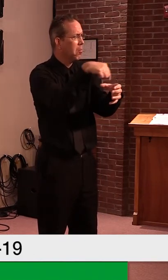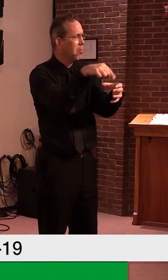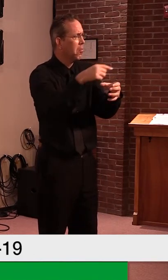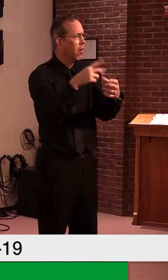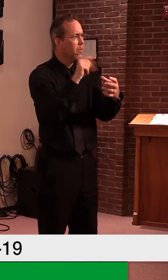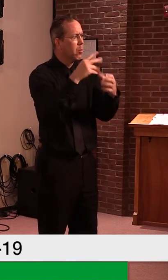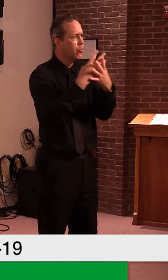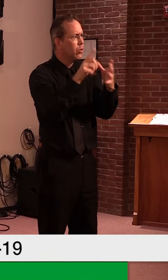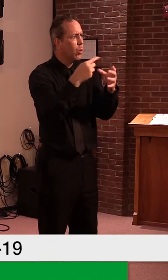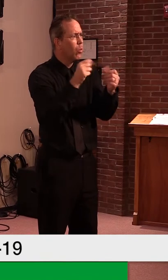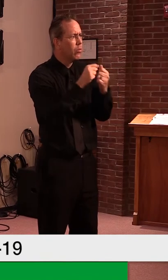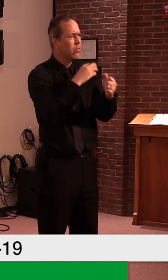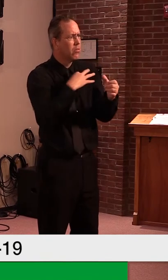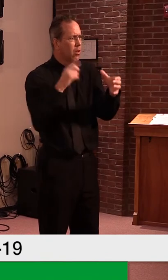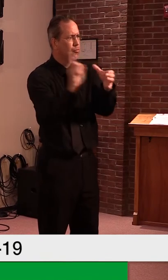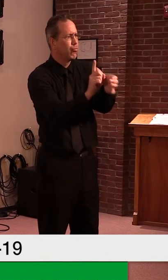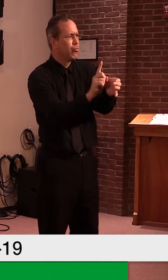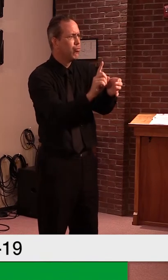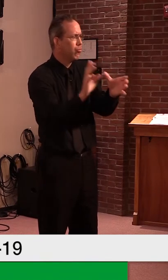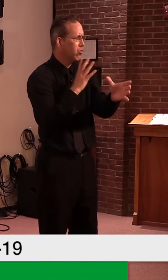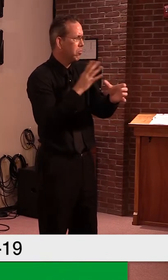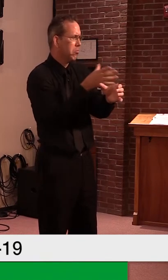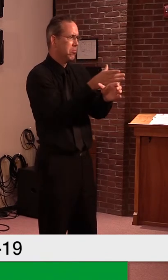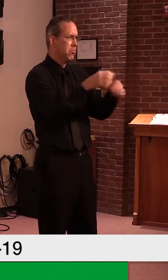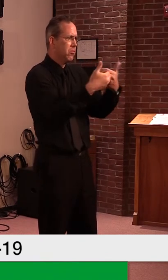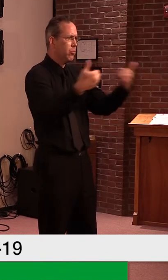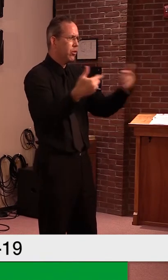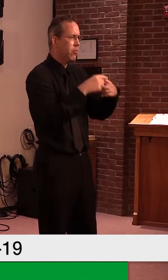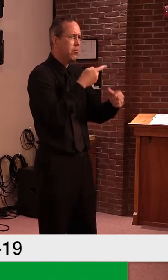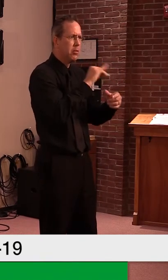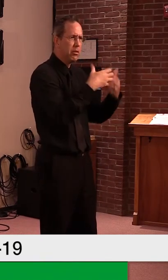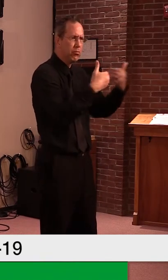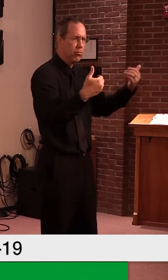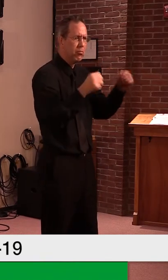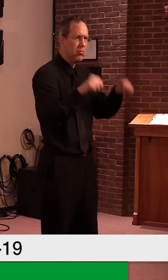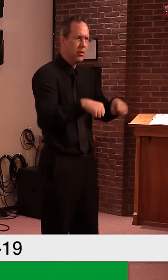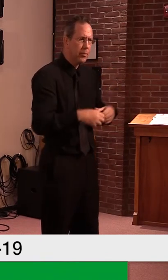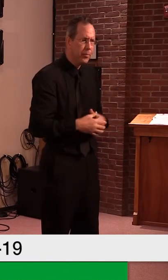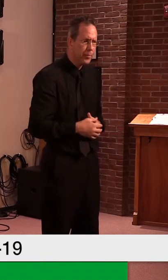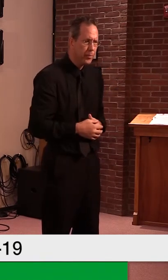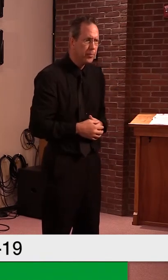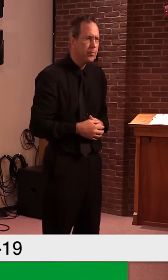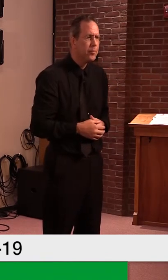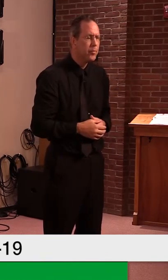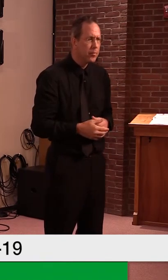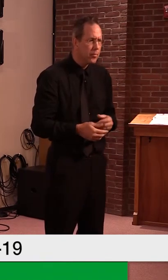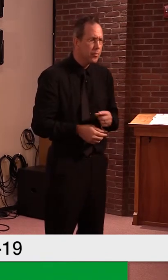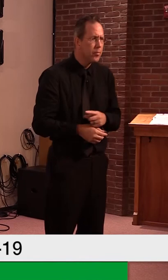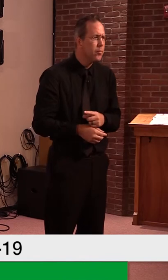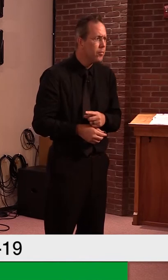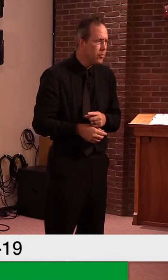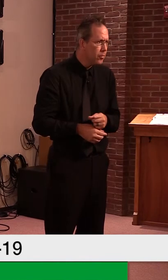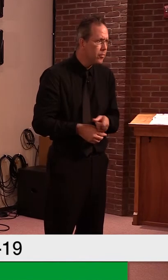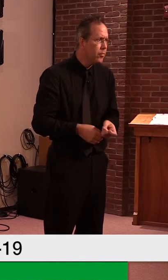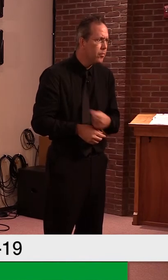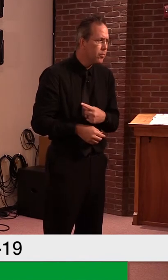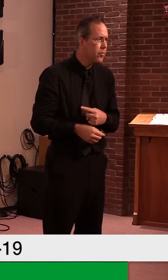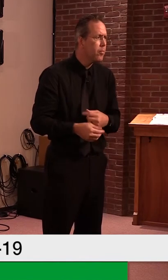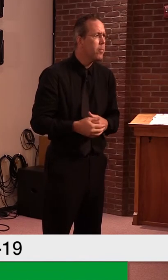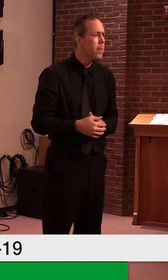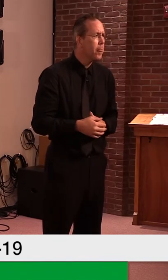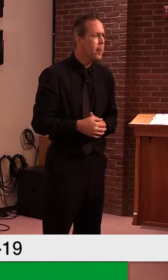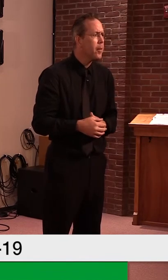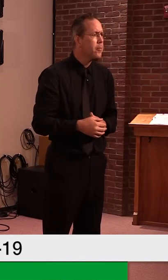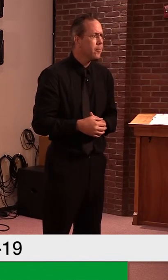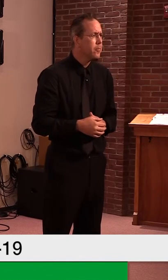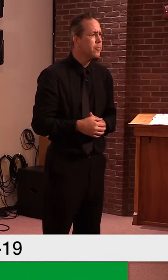them to do. And literally you listed about six or eight things that you want this, uh, private company to do, but